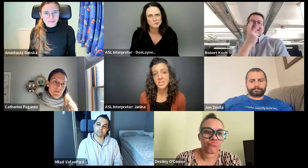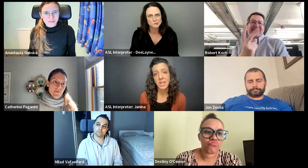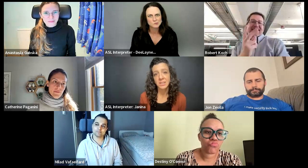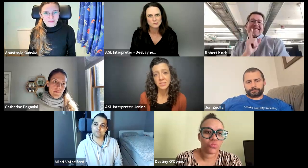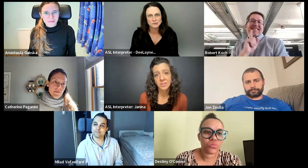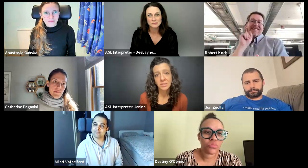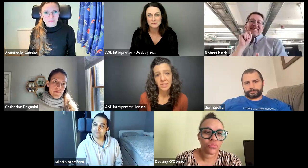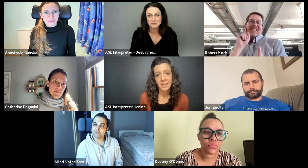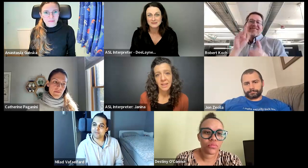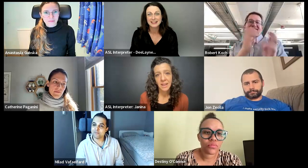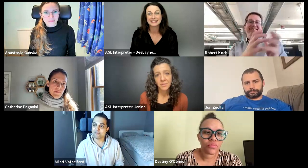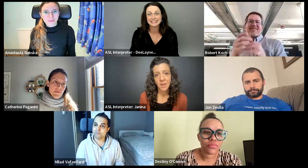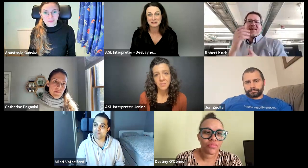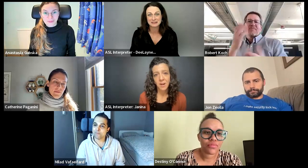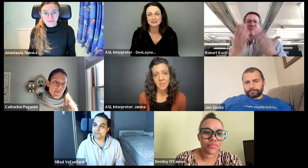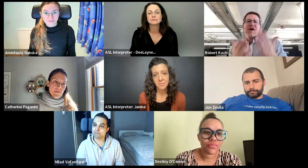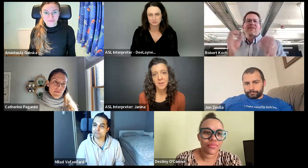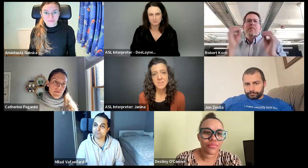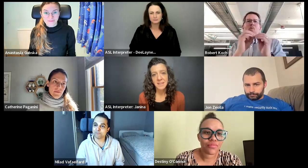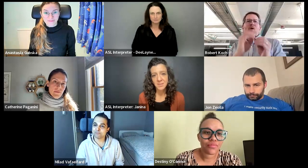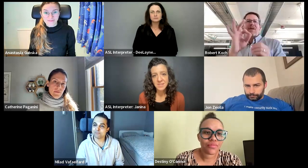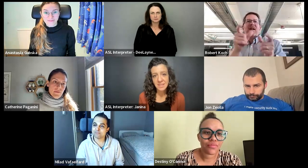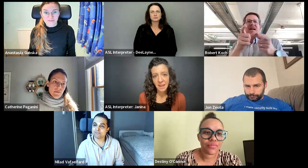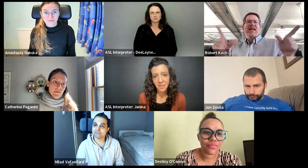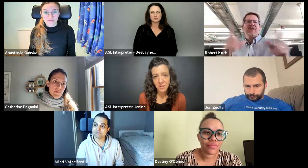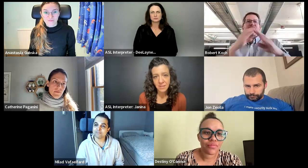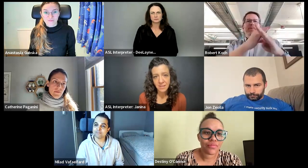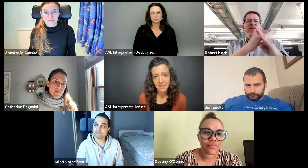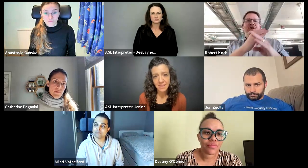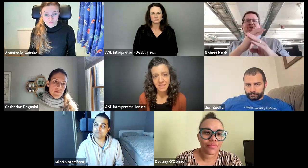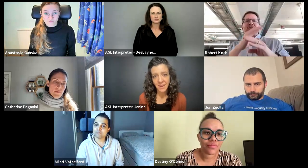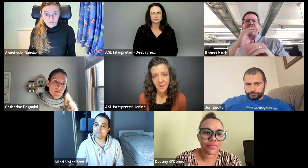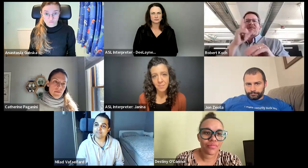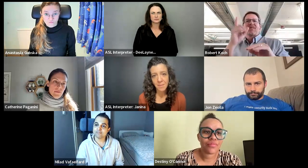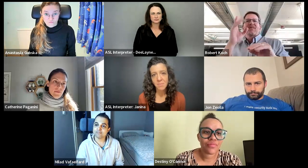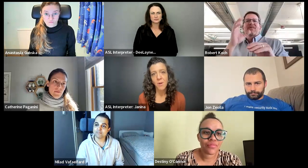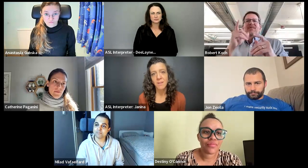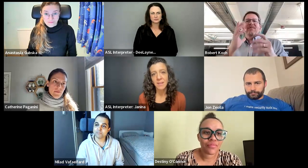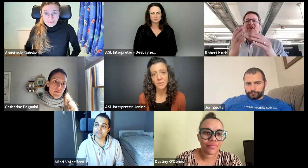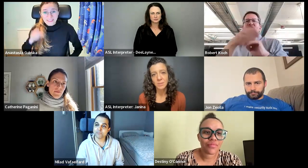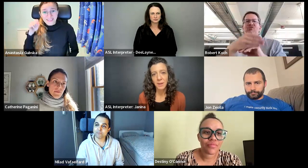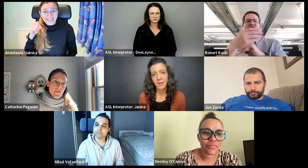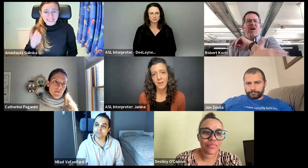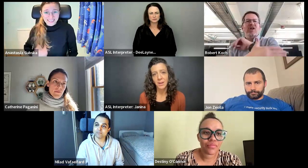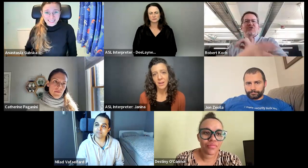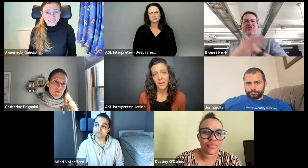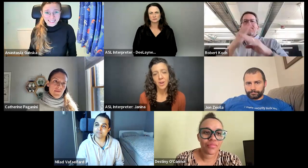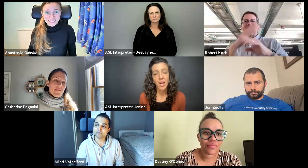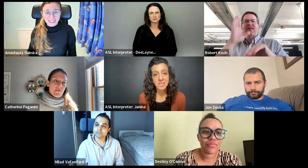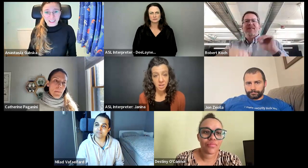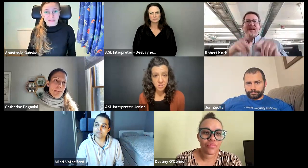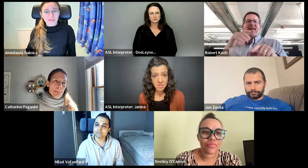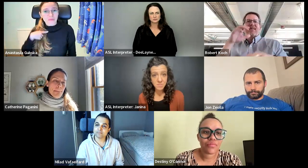Milad's saying it's a challenge and Rob's saying, you see, Catherine, there may be more of a language barrier